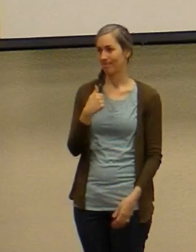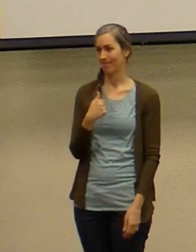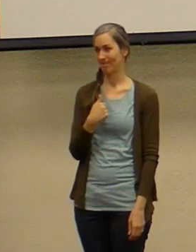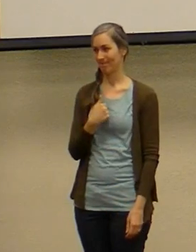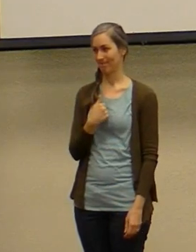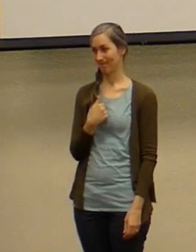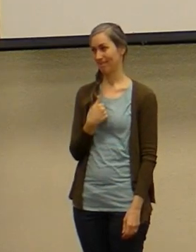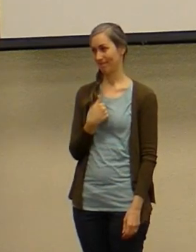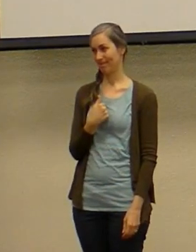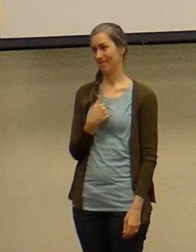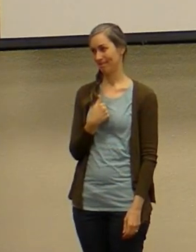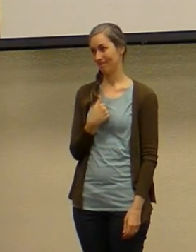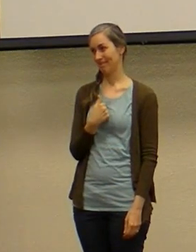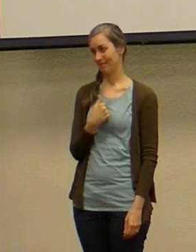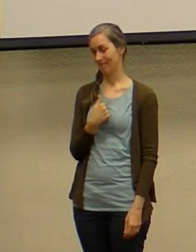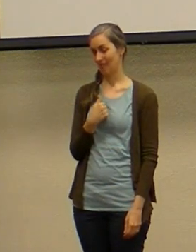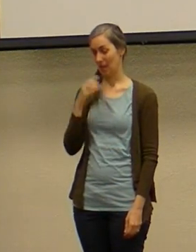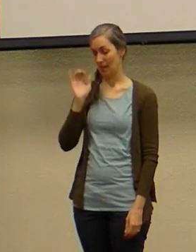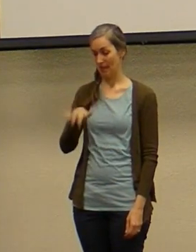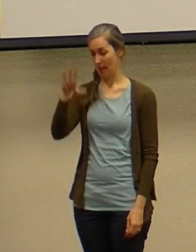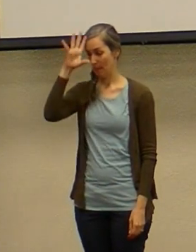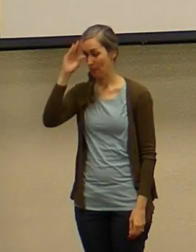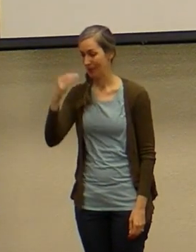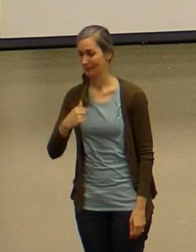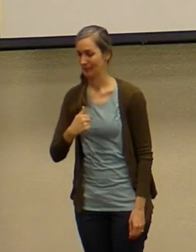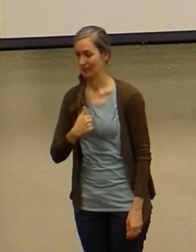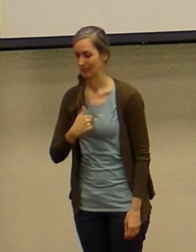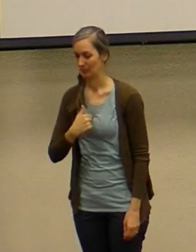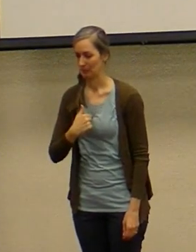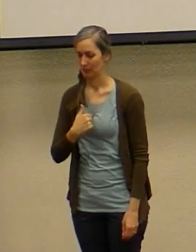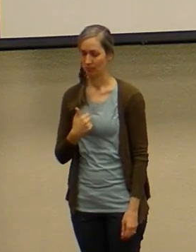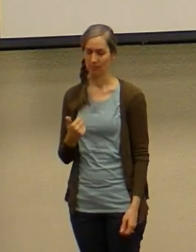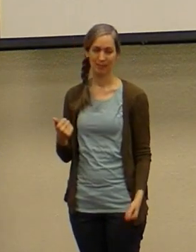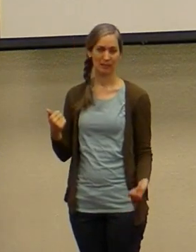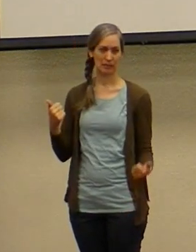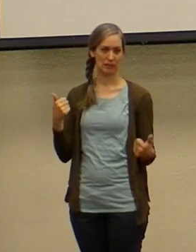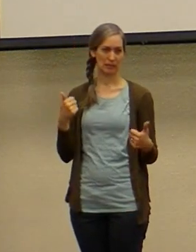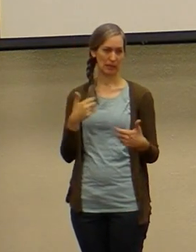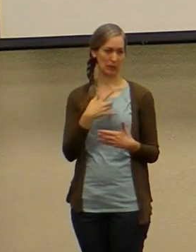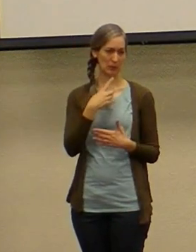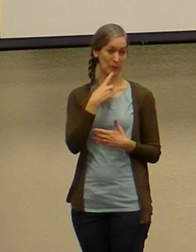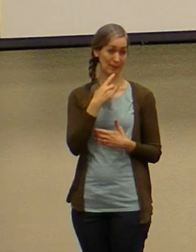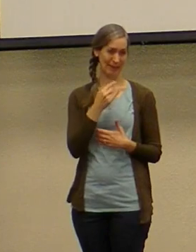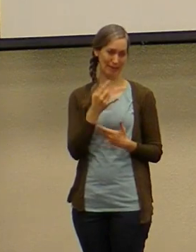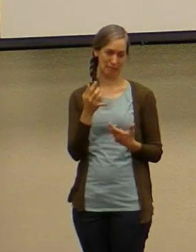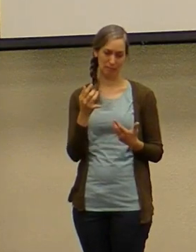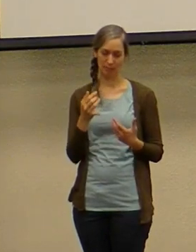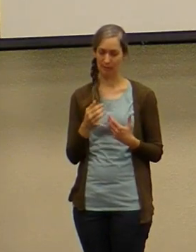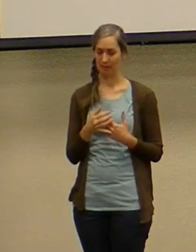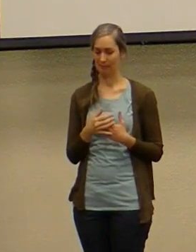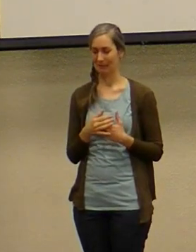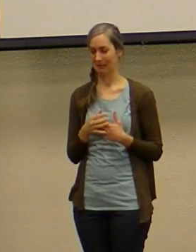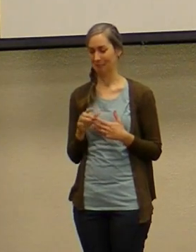the boy is me and it's scary as all get out to throw that out and don't worry it's just getting started um